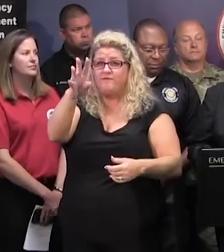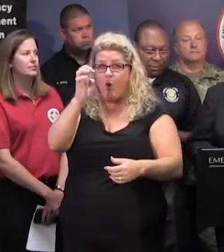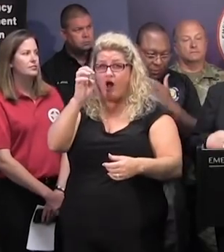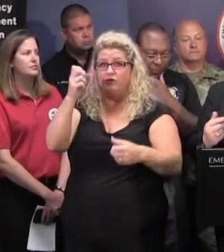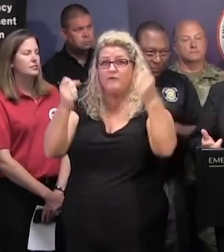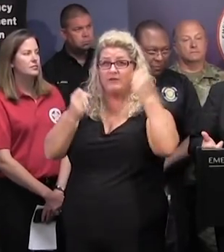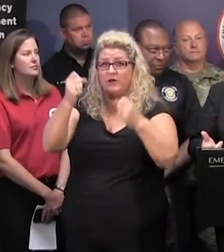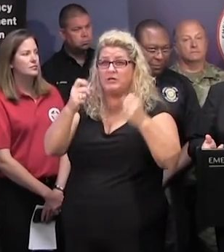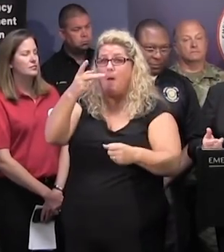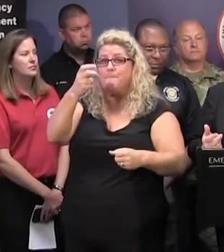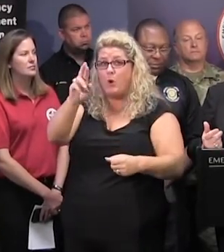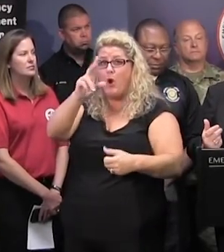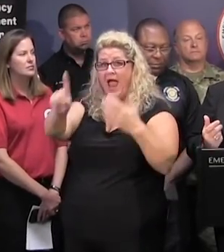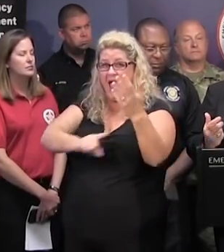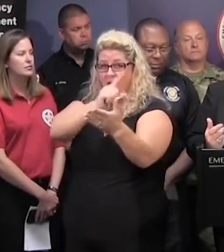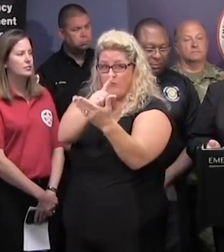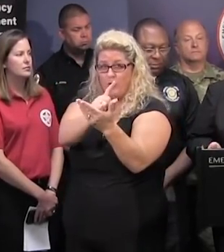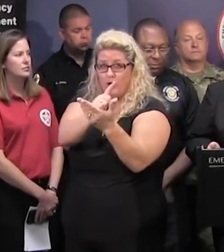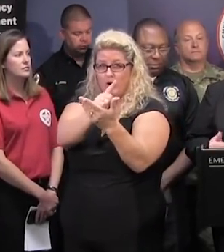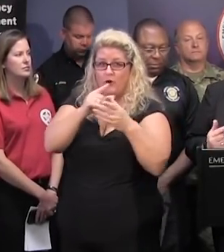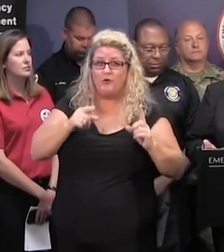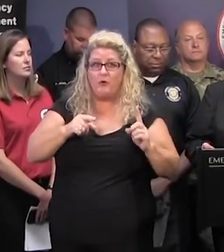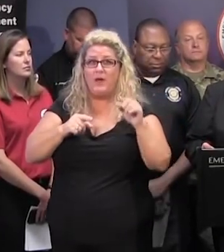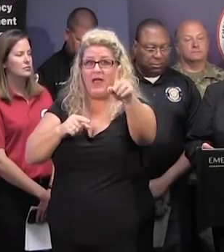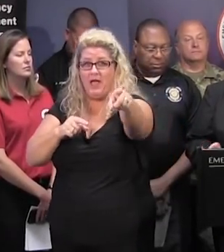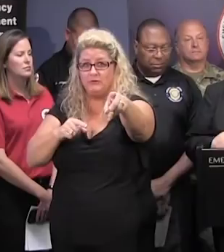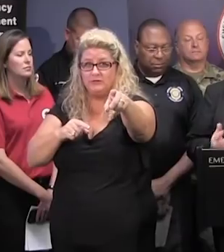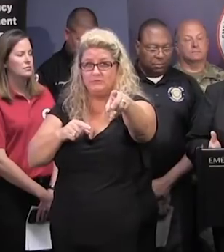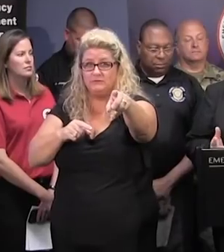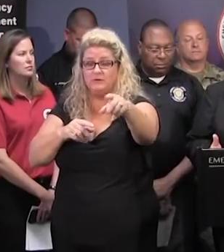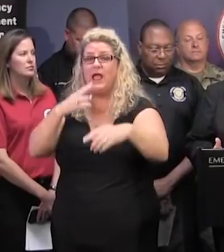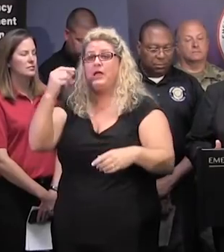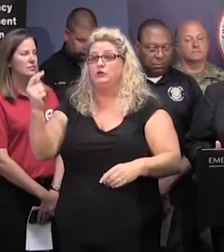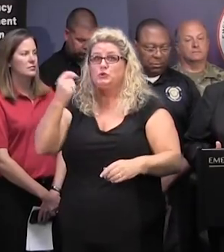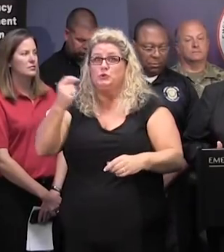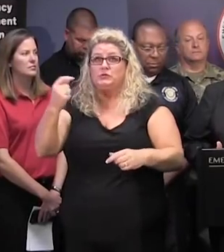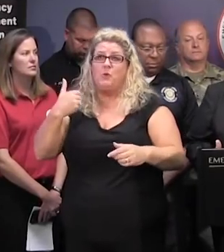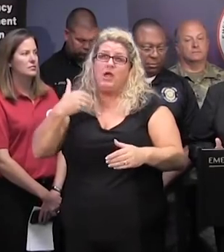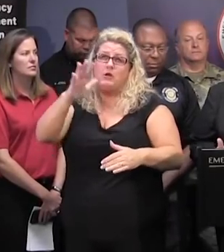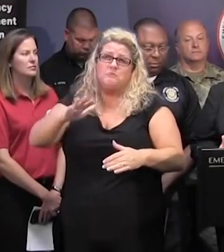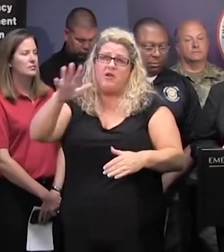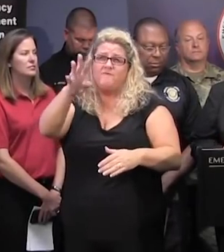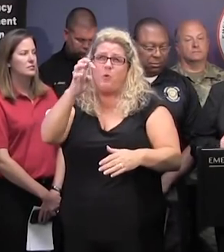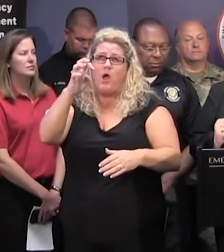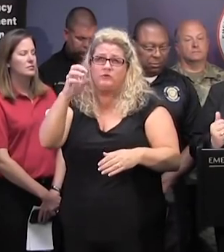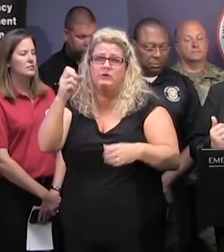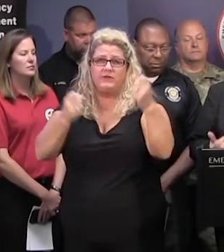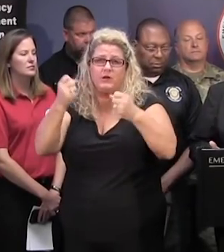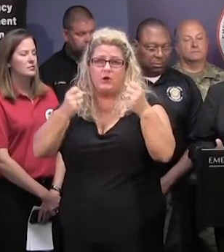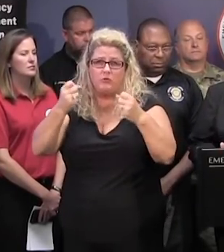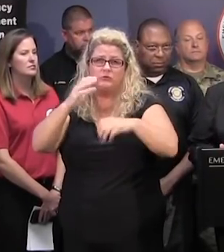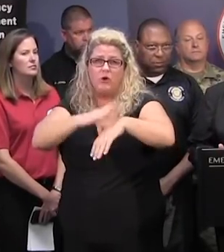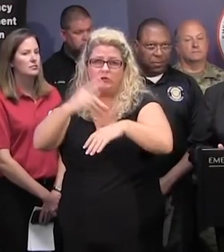per hour on the reverse side. As well, for Tuesday, we had a peak of about 400 vehicles per hour Tuesday on I-26